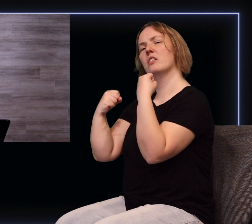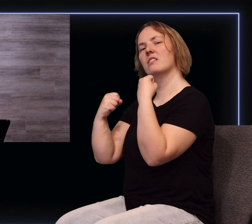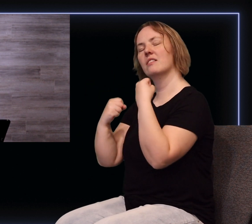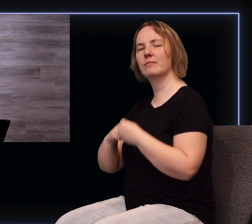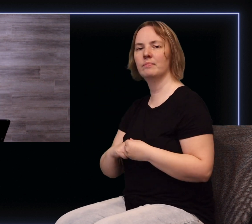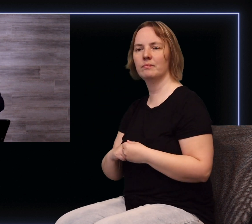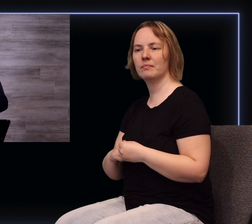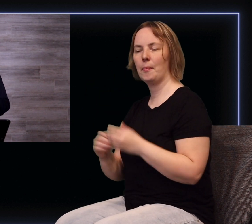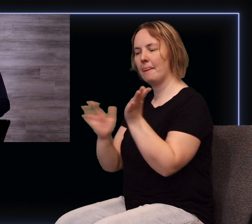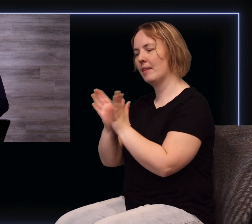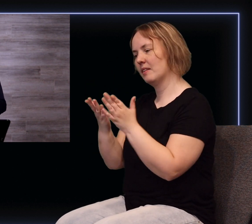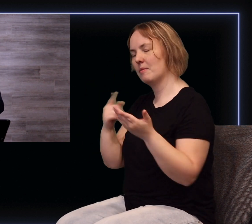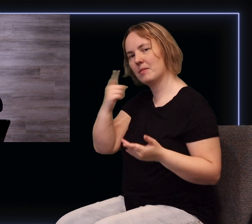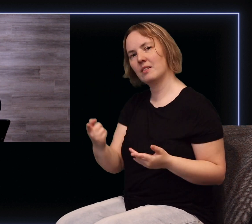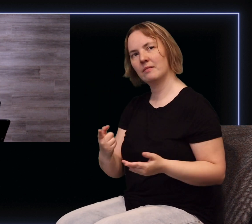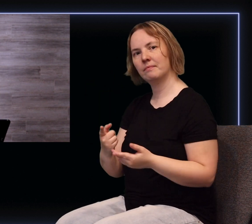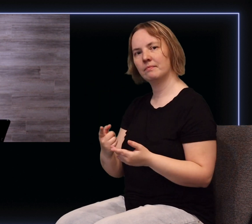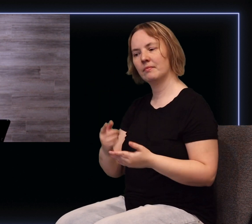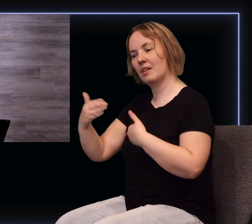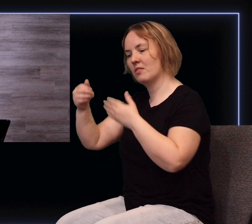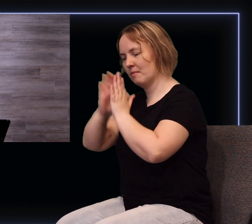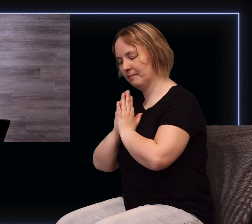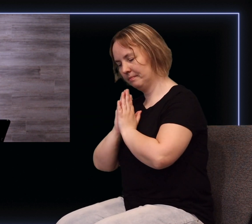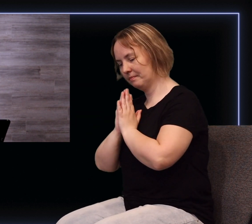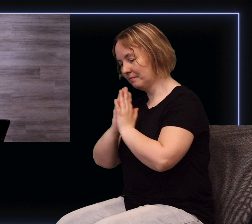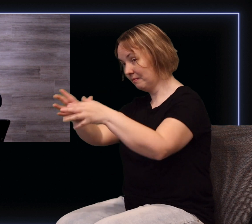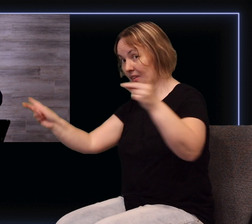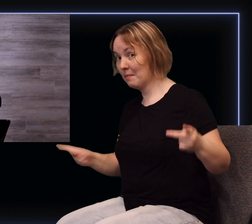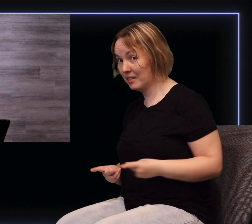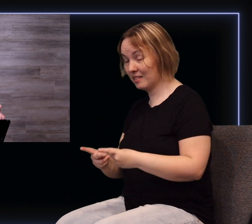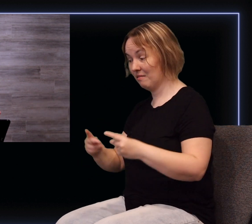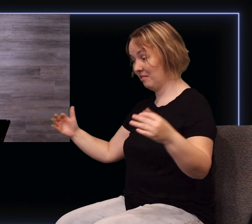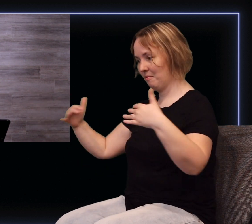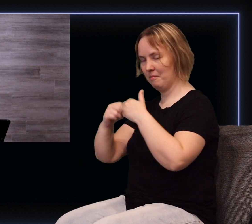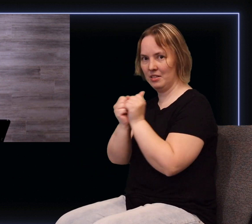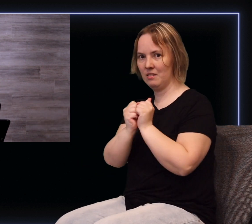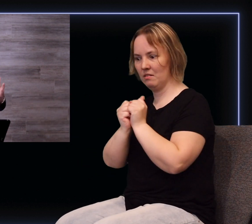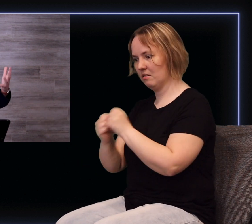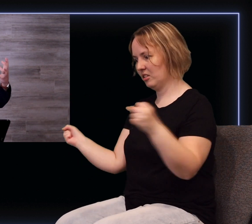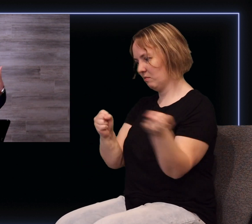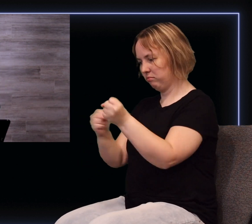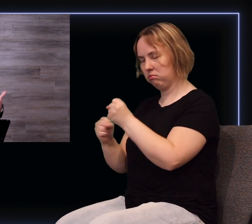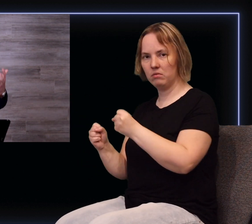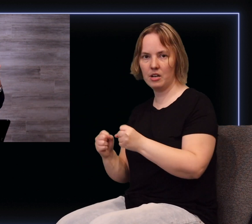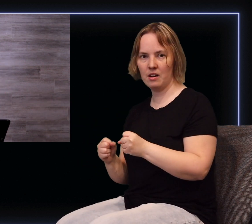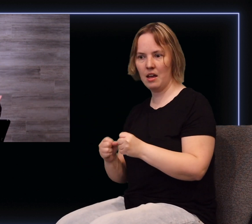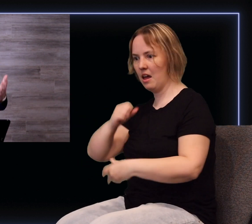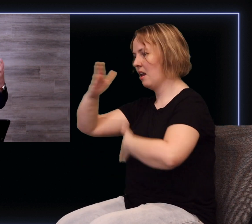Bible says after they prayed that prayer the place where they were meeting was shaken and they were all filled again with the